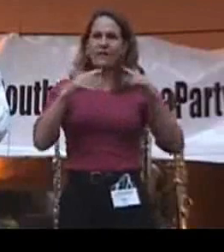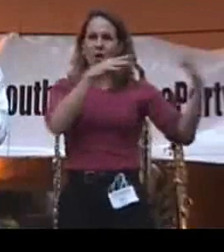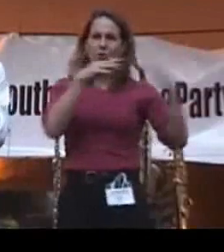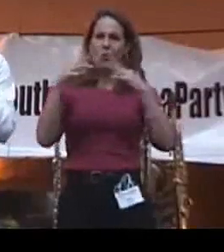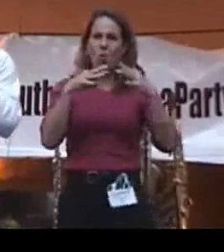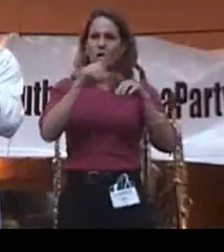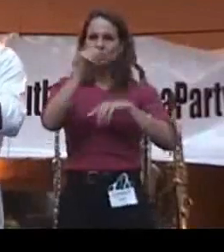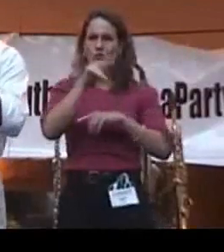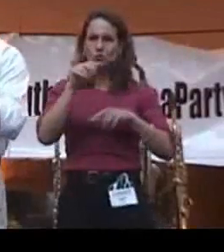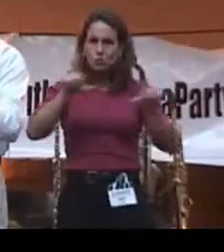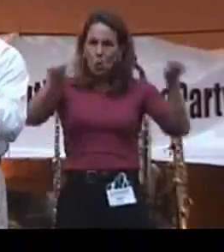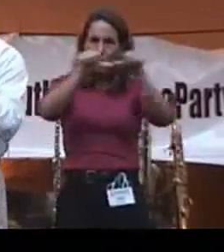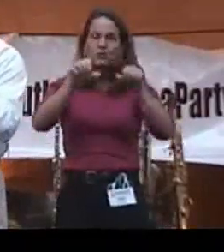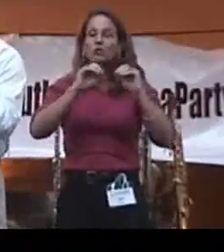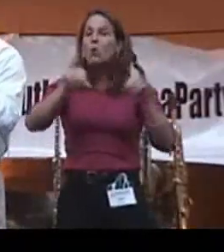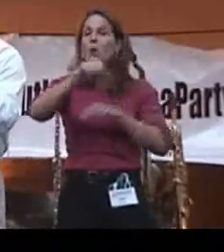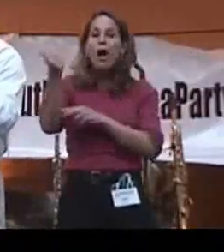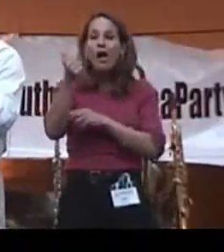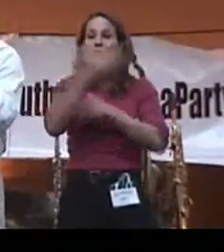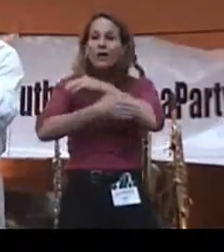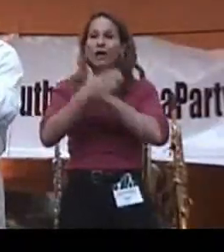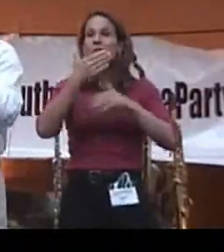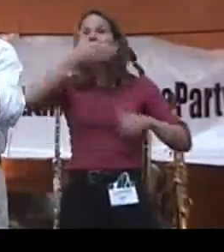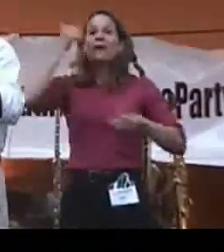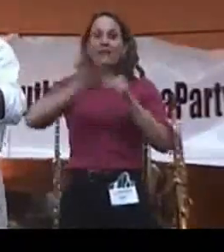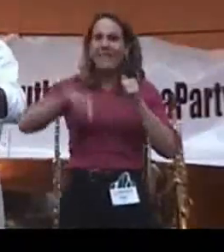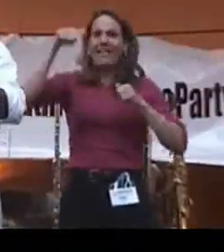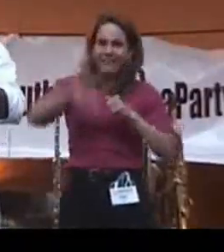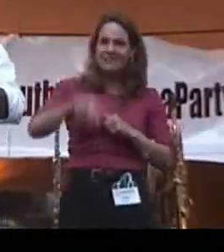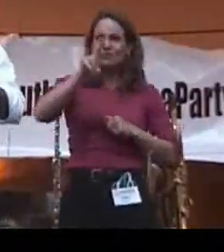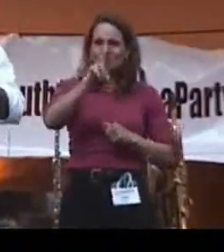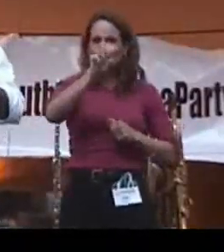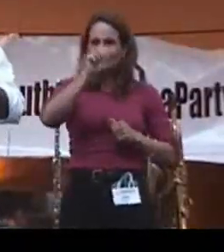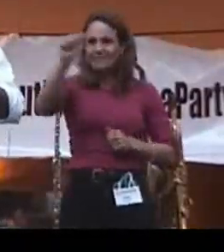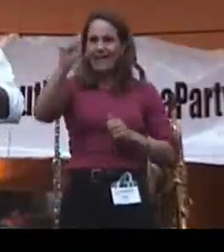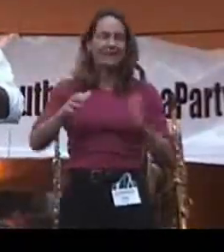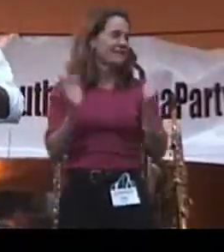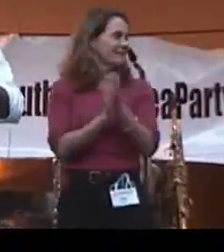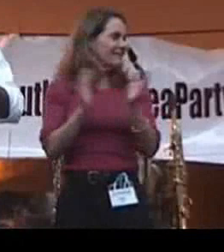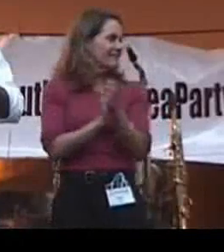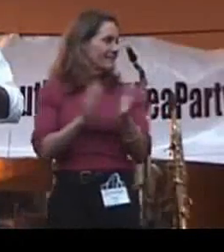There is no other country greater than these, United States of America.